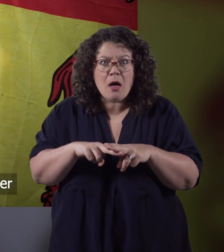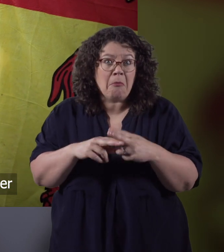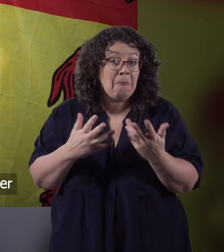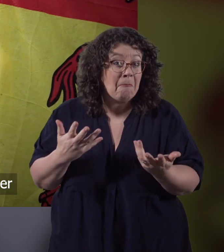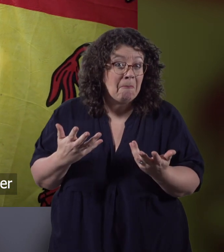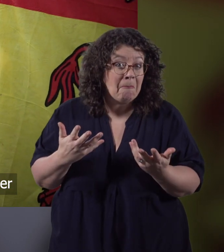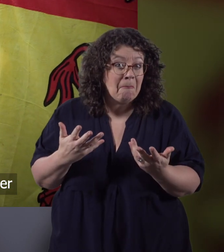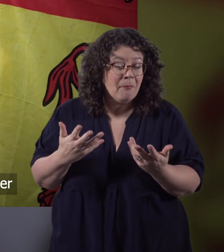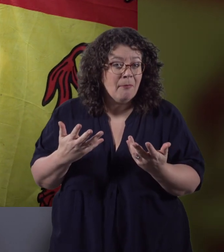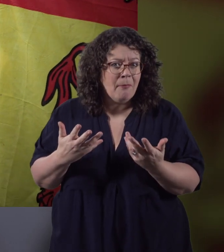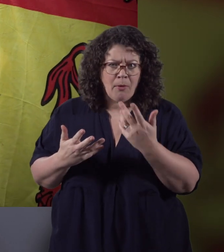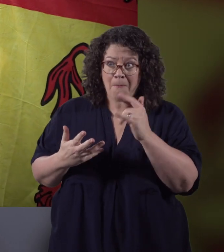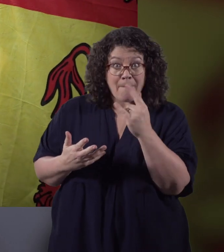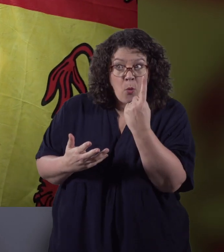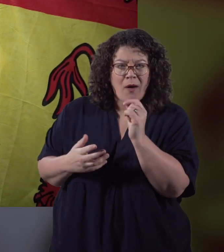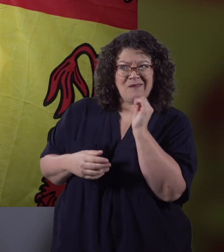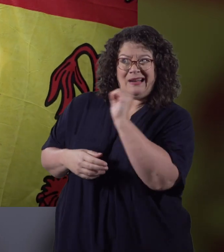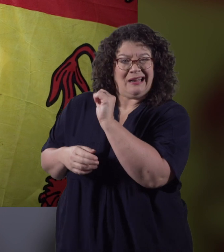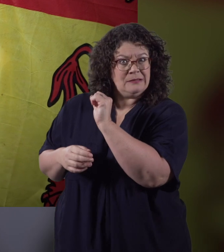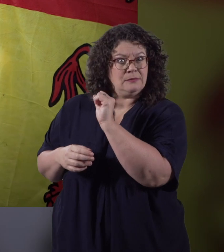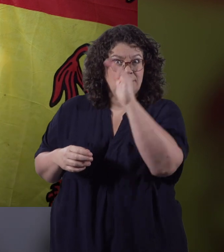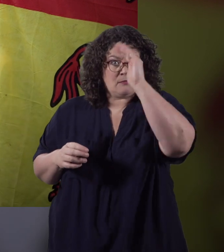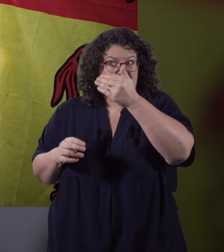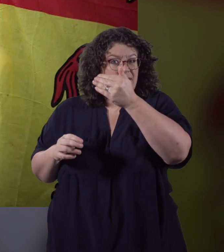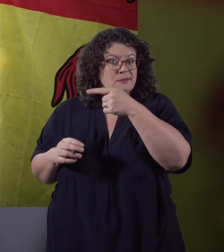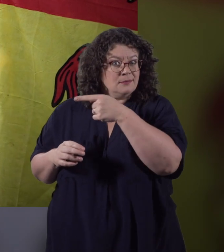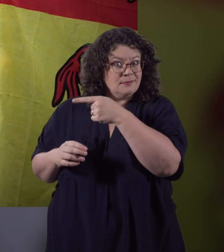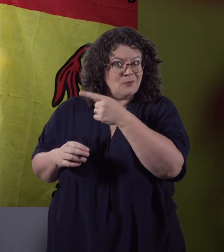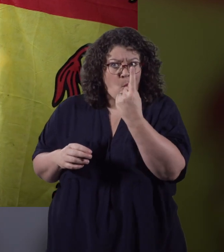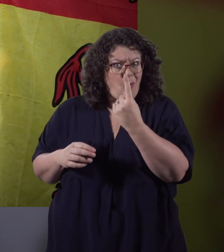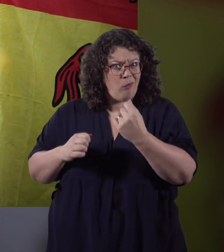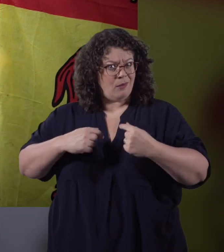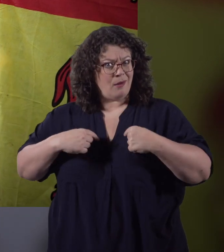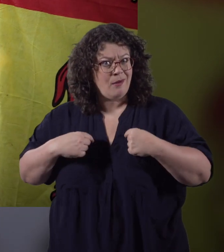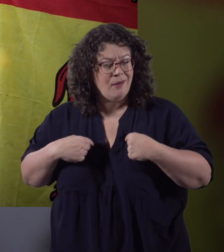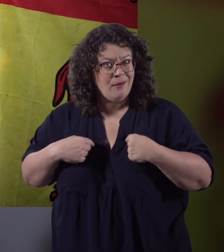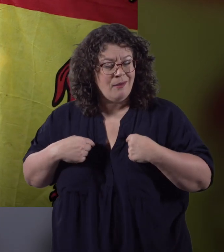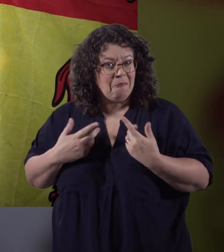-great-great-grandfather may have been one of his Echelwyr, one of his knights like me.